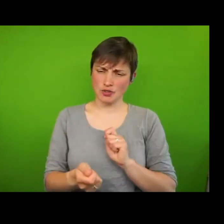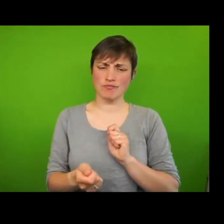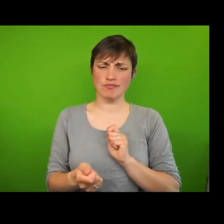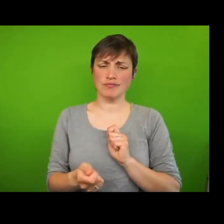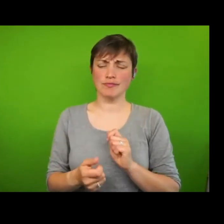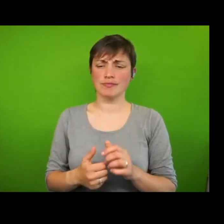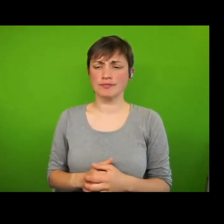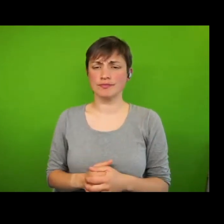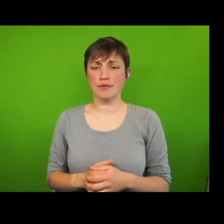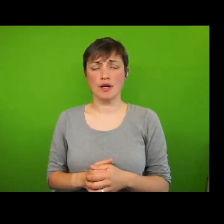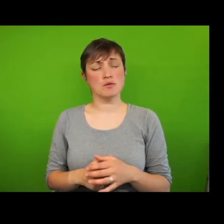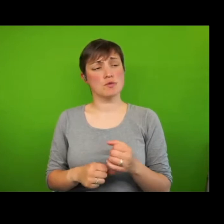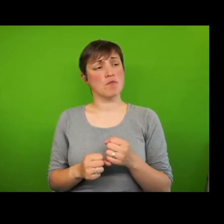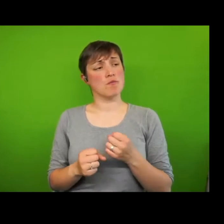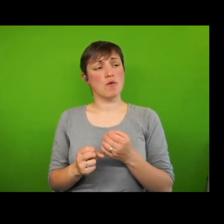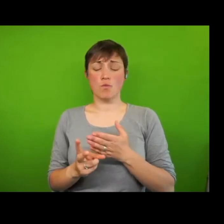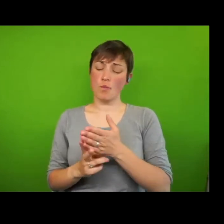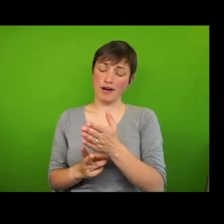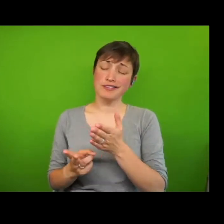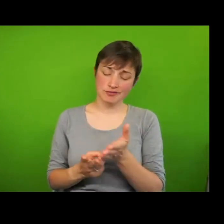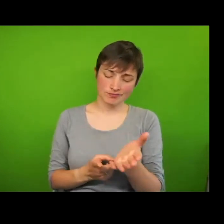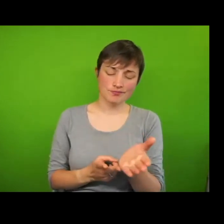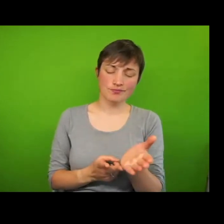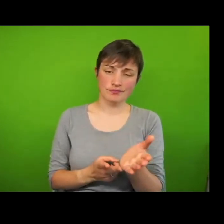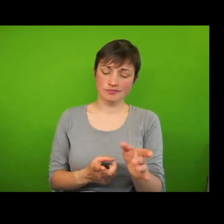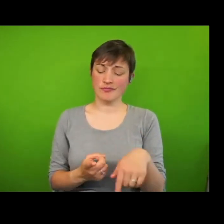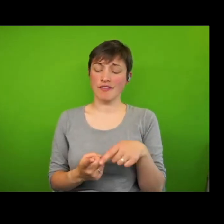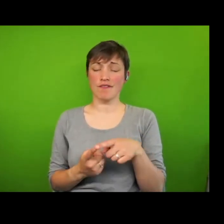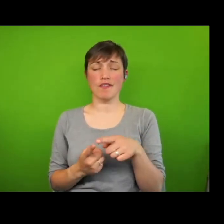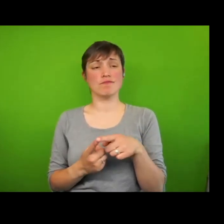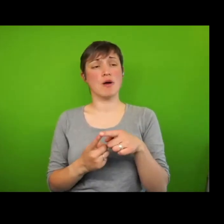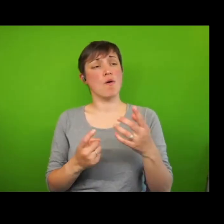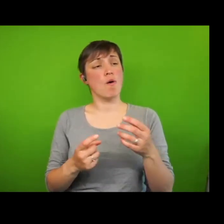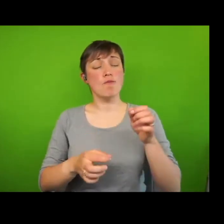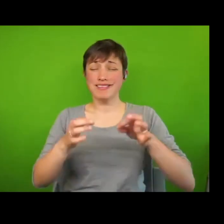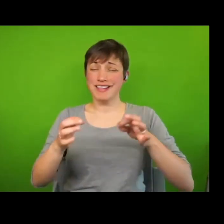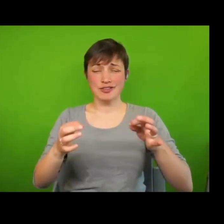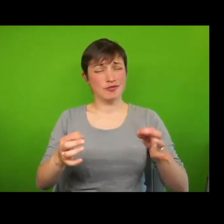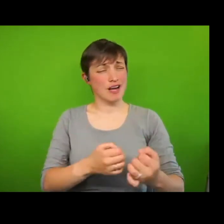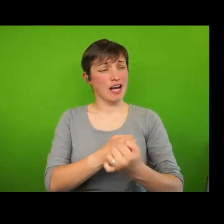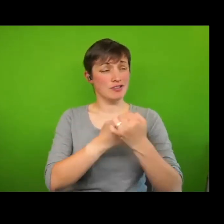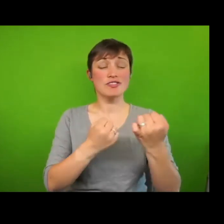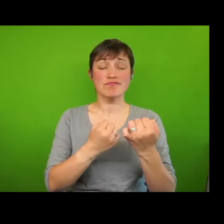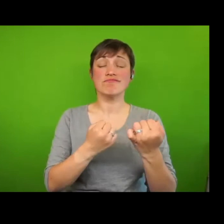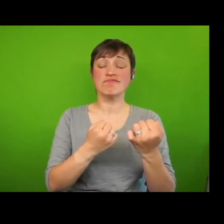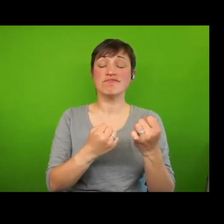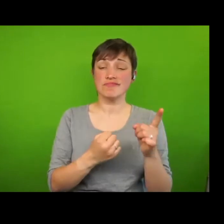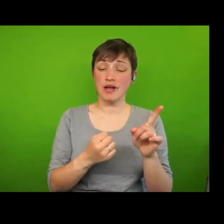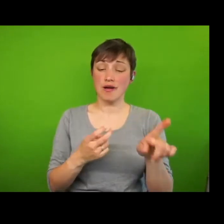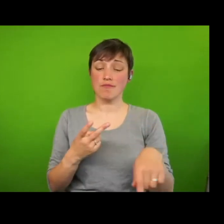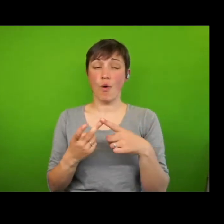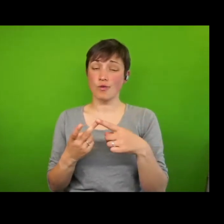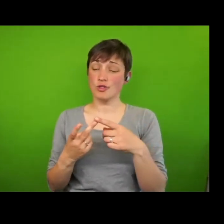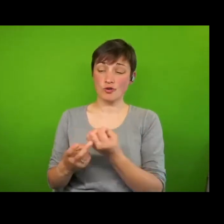interrelated ways. By strengthening political agency and by counteracting the shame of poverty,